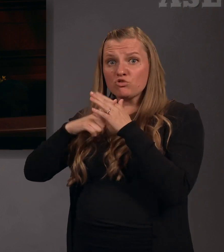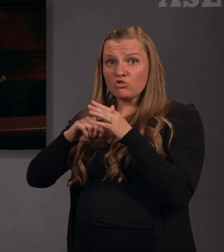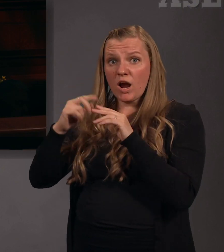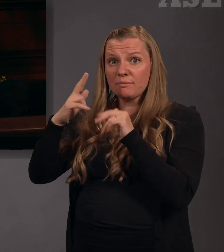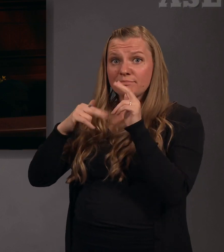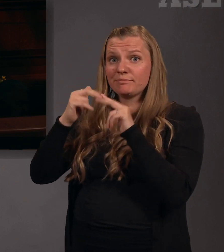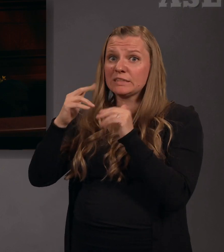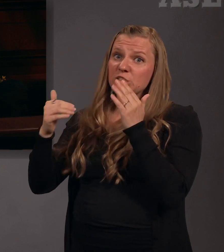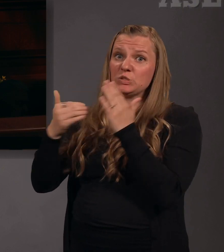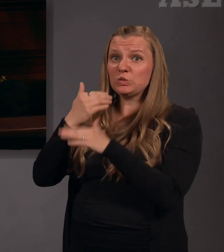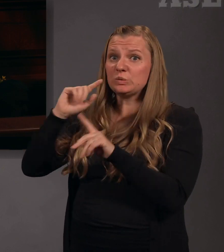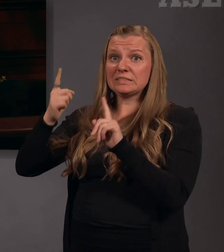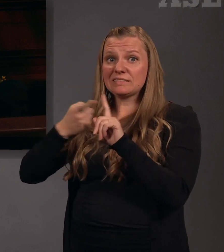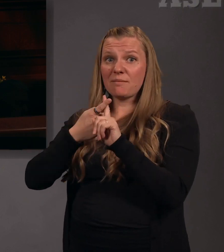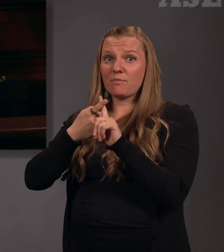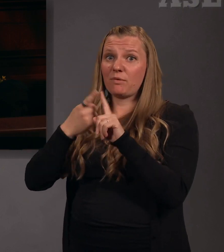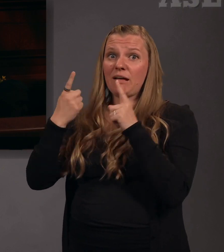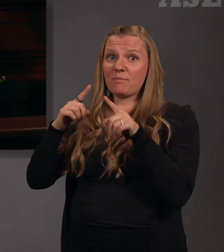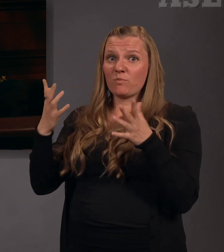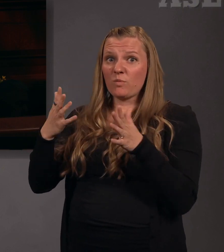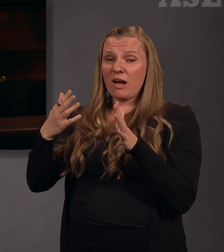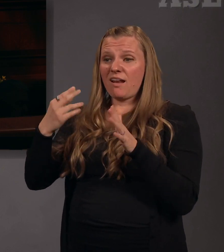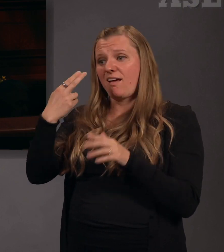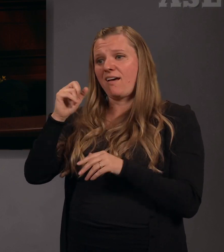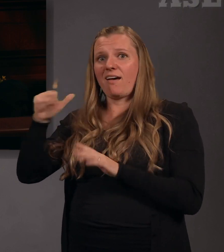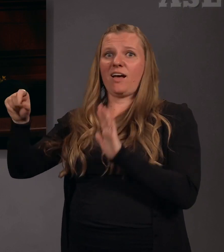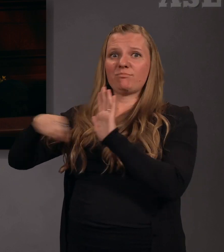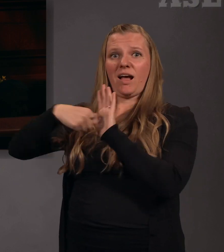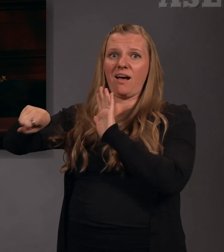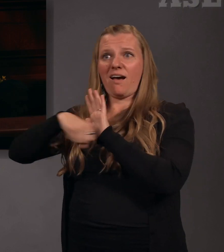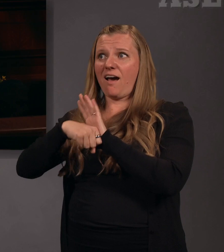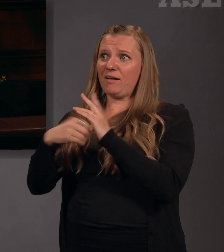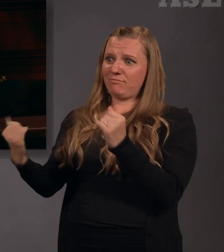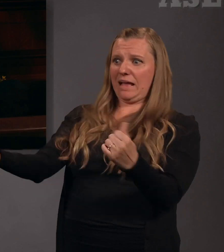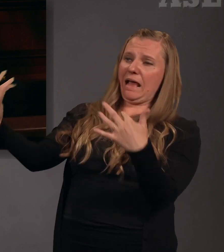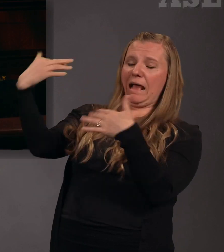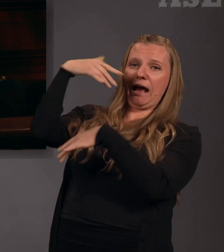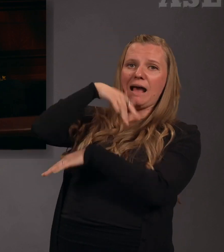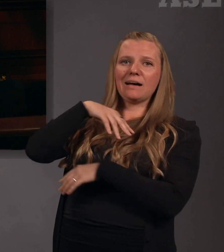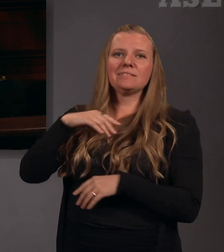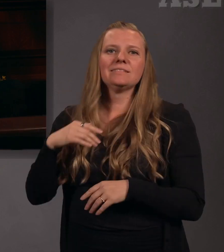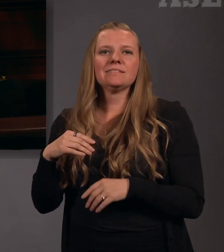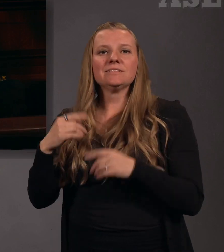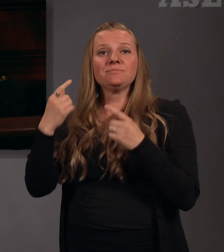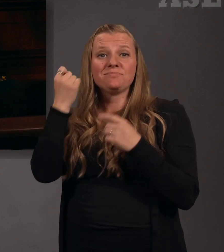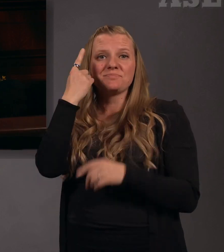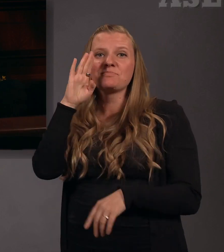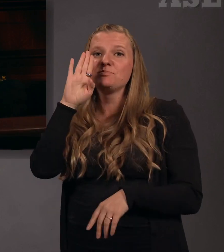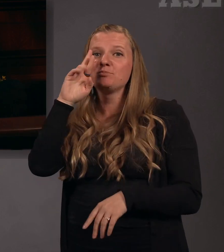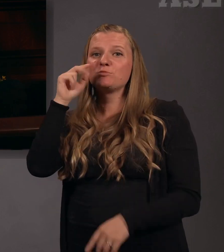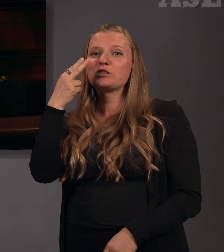of hell starting to ring. But Brigham Young courageously retorted, I want to hear them ring again.